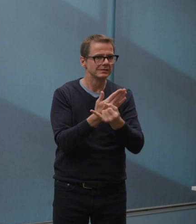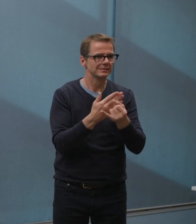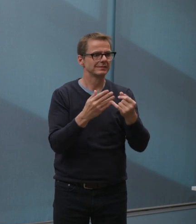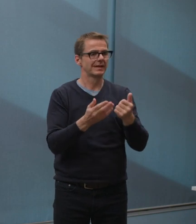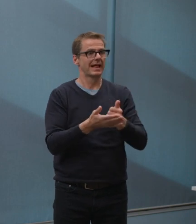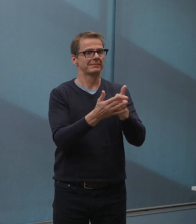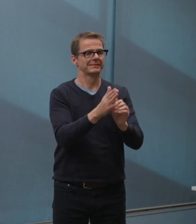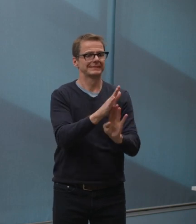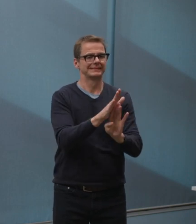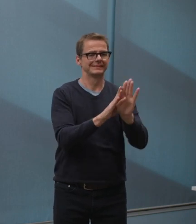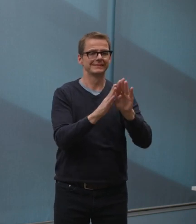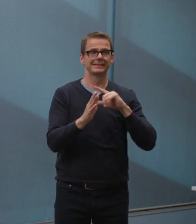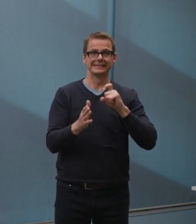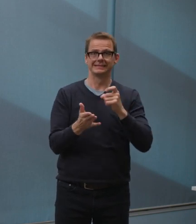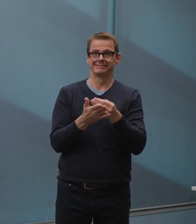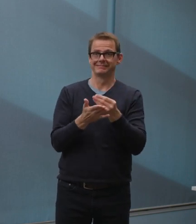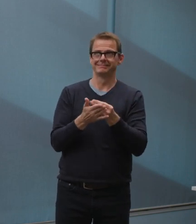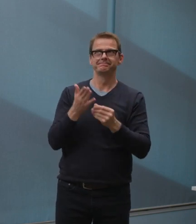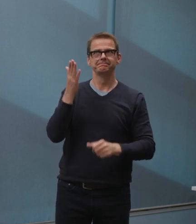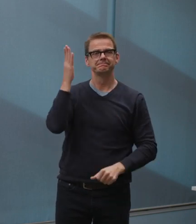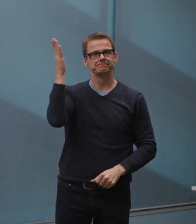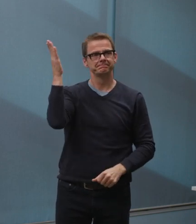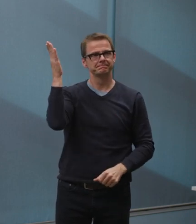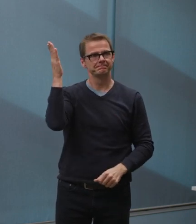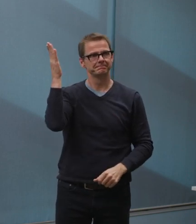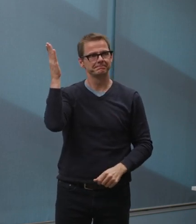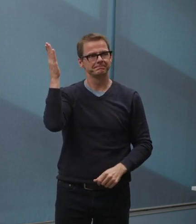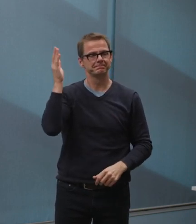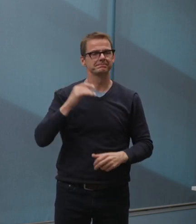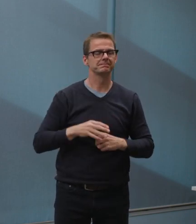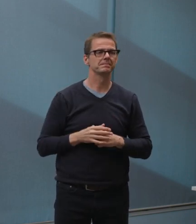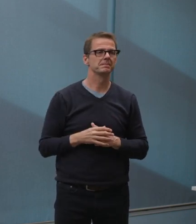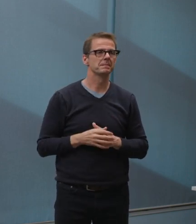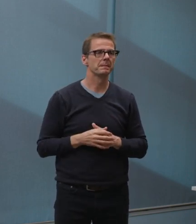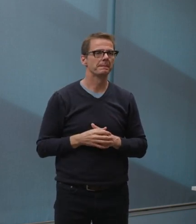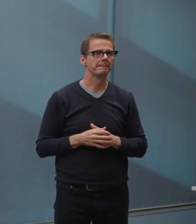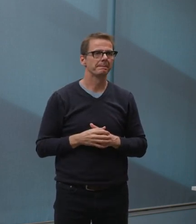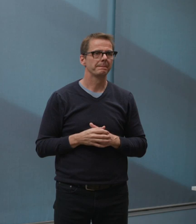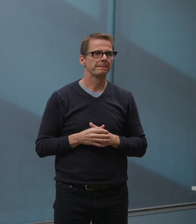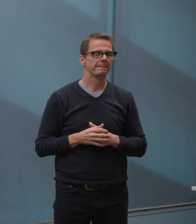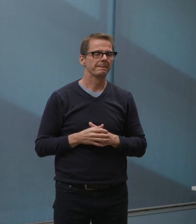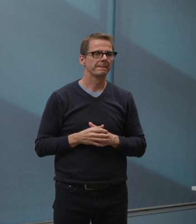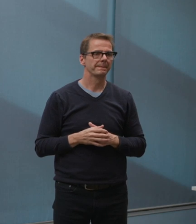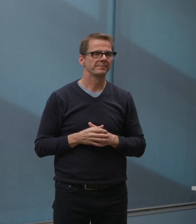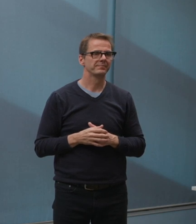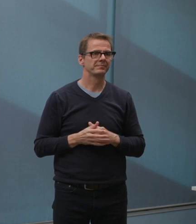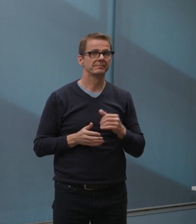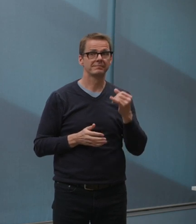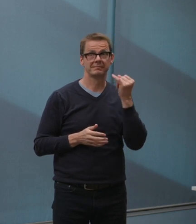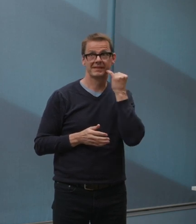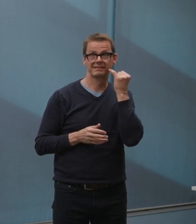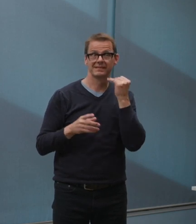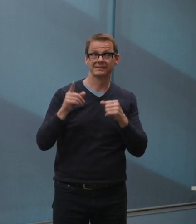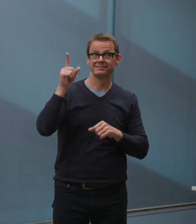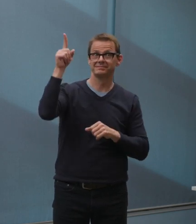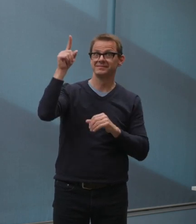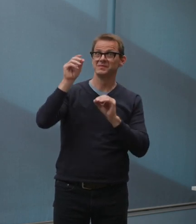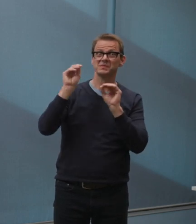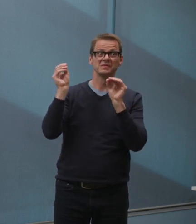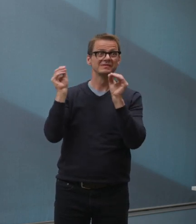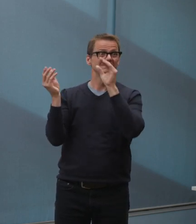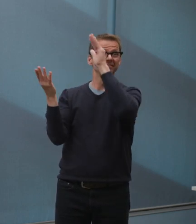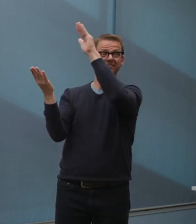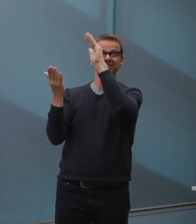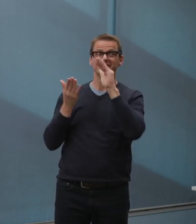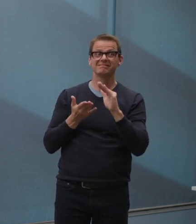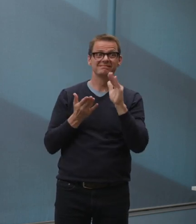Edmontonians cannot and should not have to shoulder the burden of massive property tax levies that could run up in